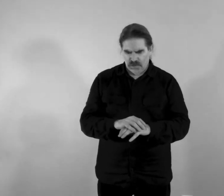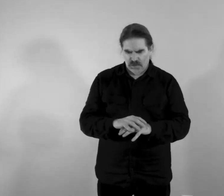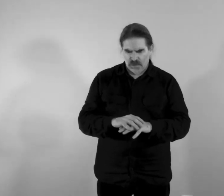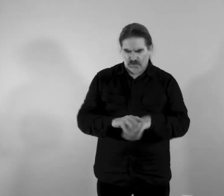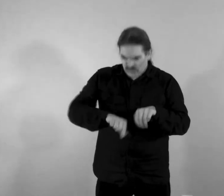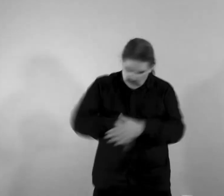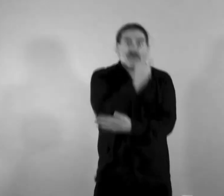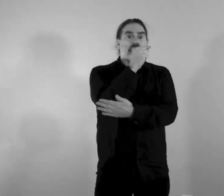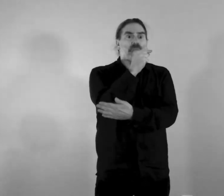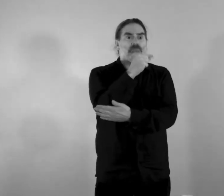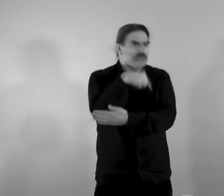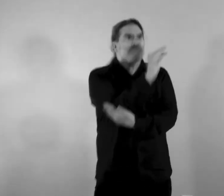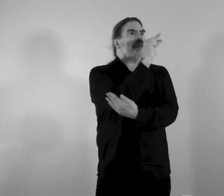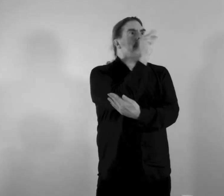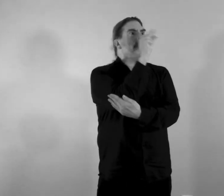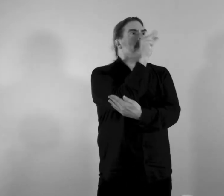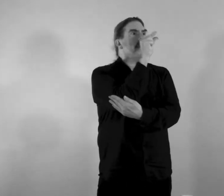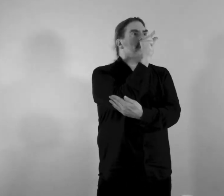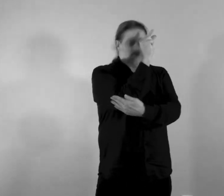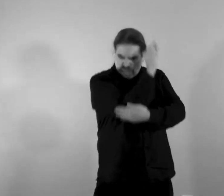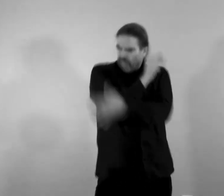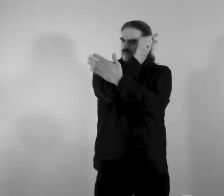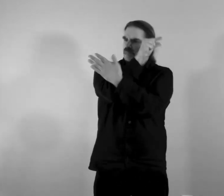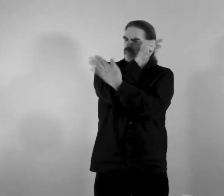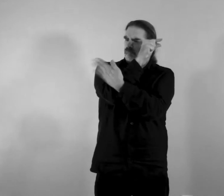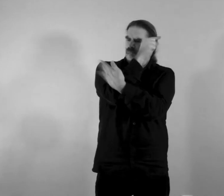A beak. Wings.